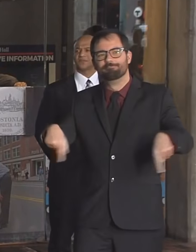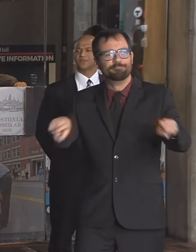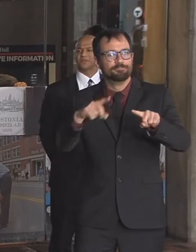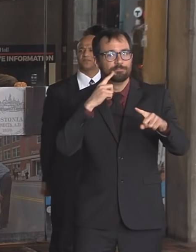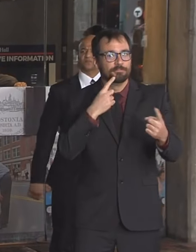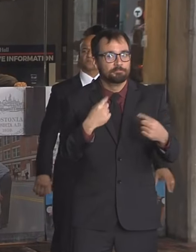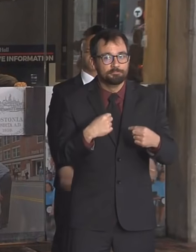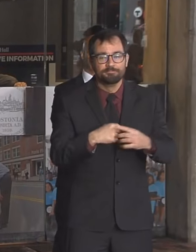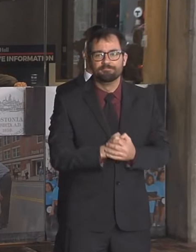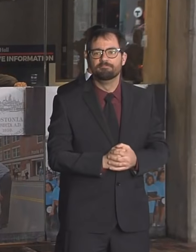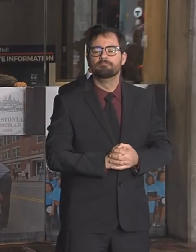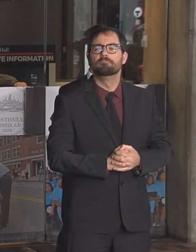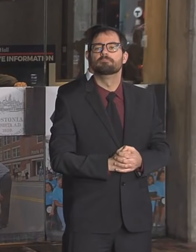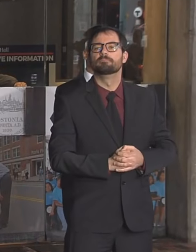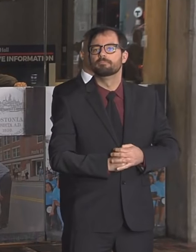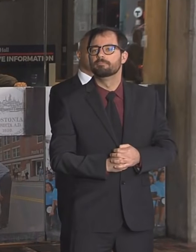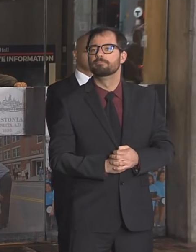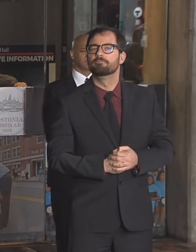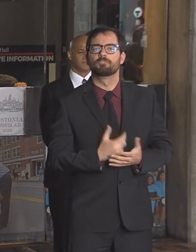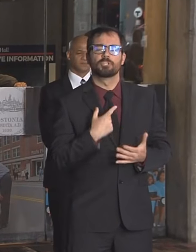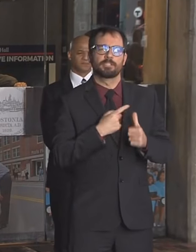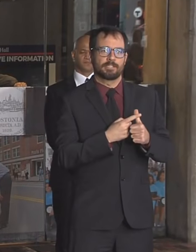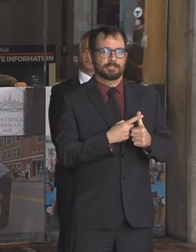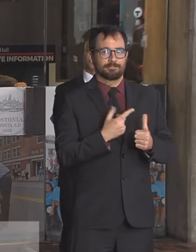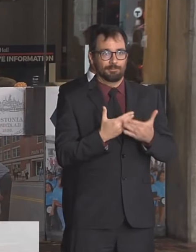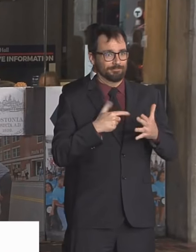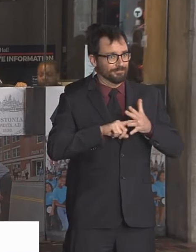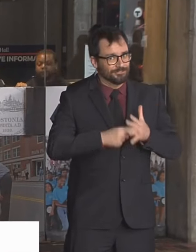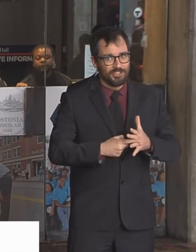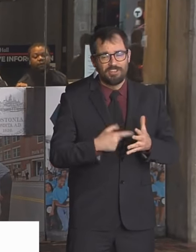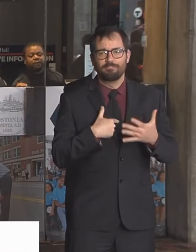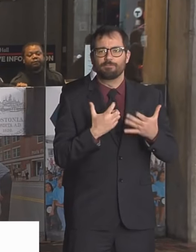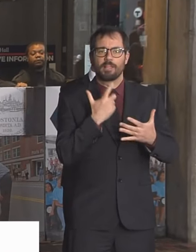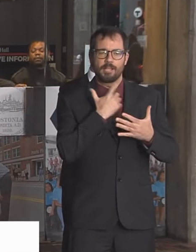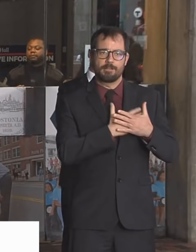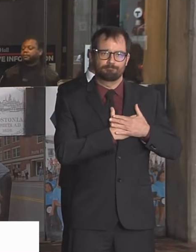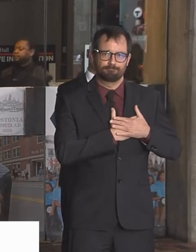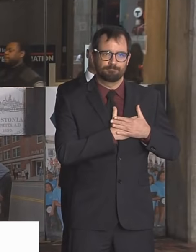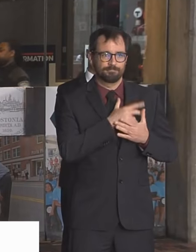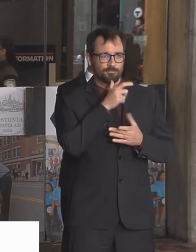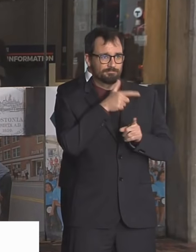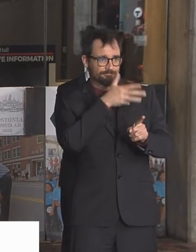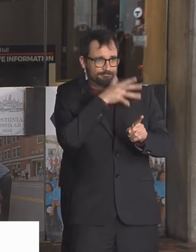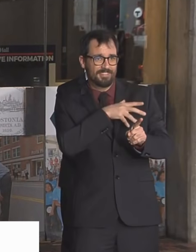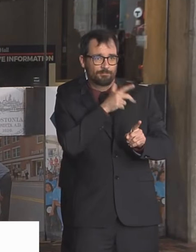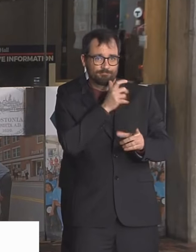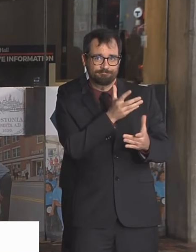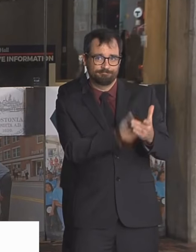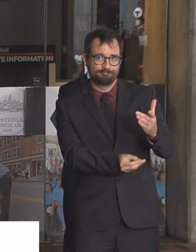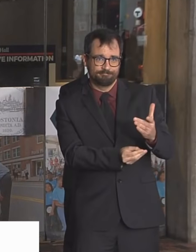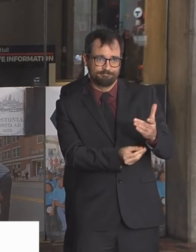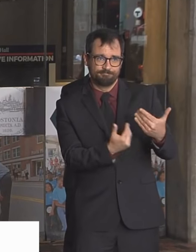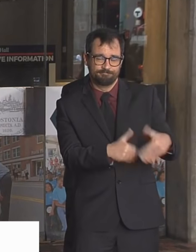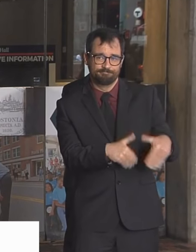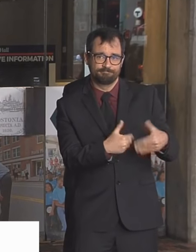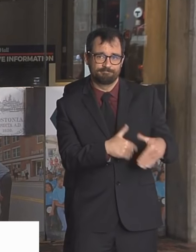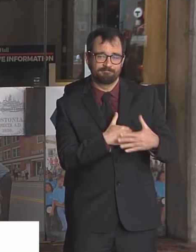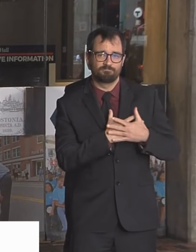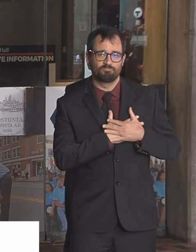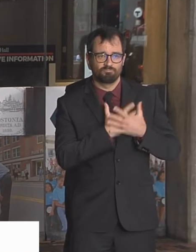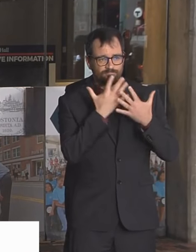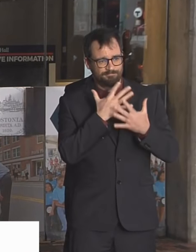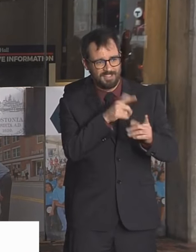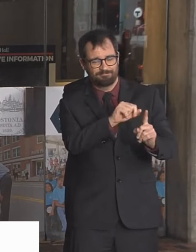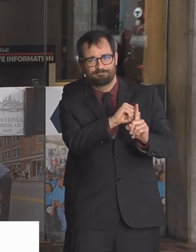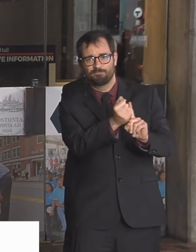man who passed away today from the coronavirus. Obviously, it's a very sad situation, and it's